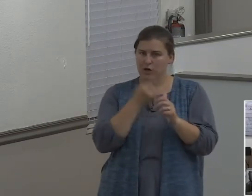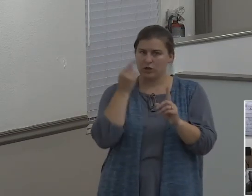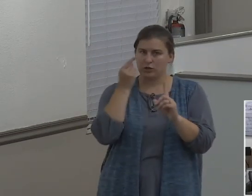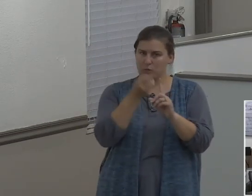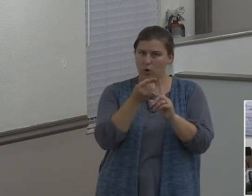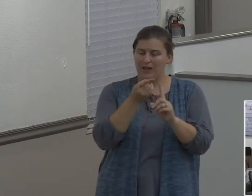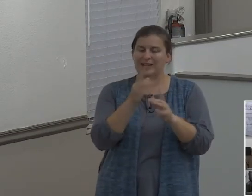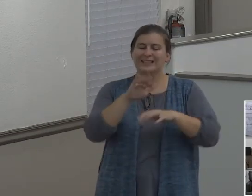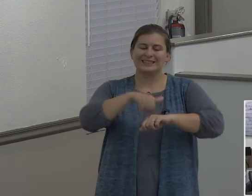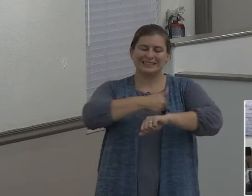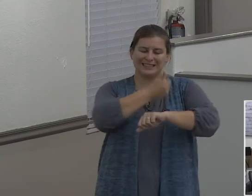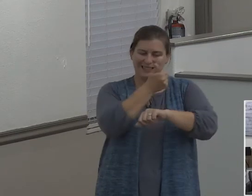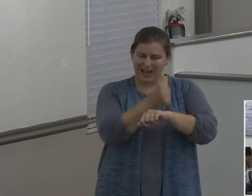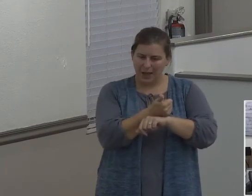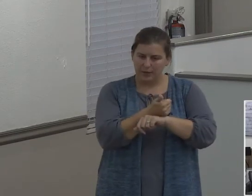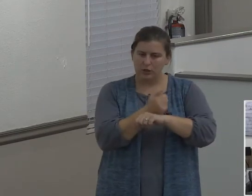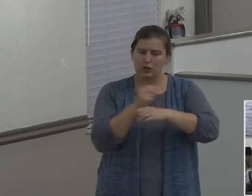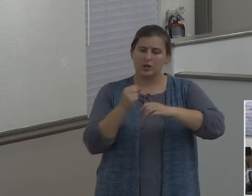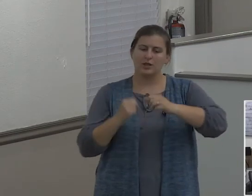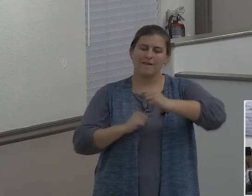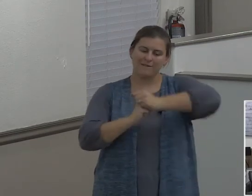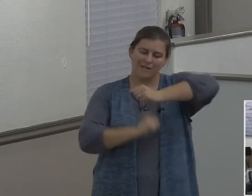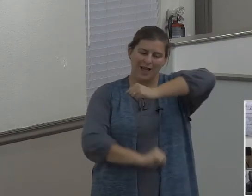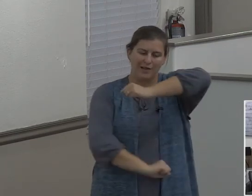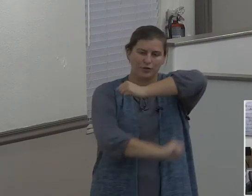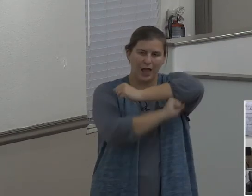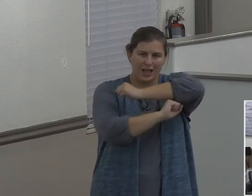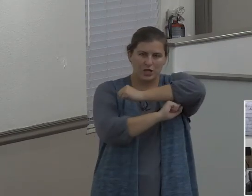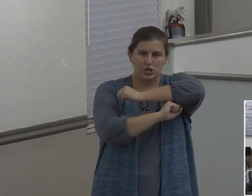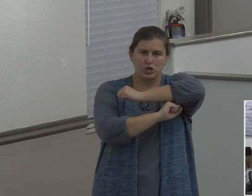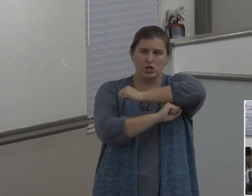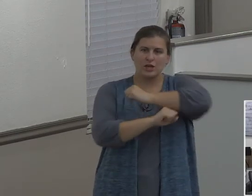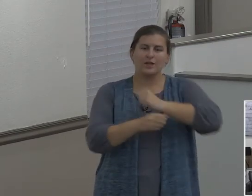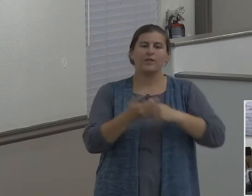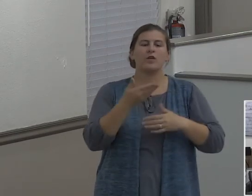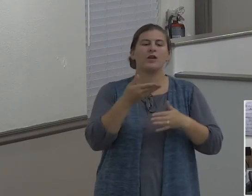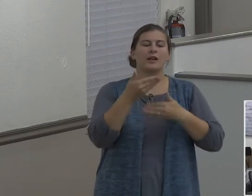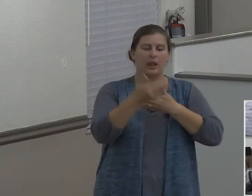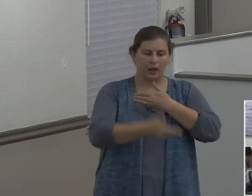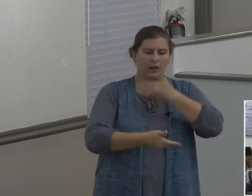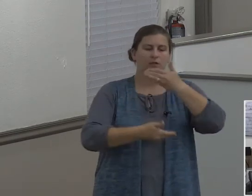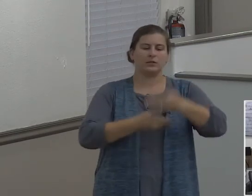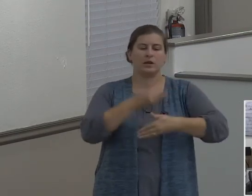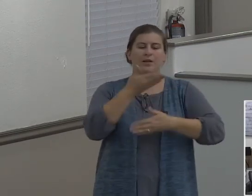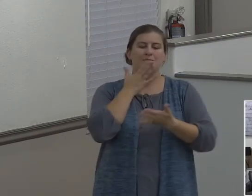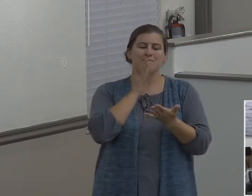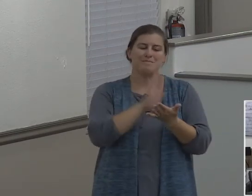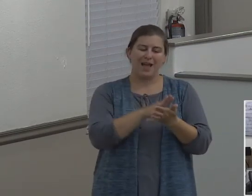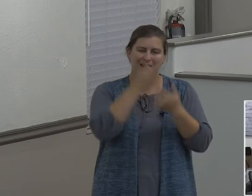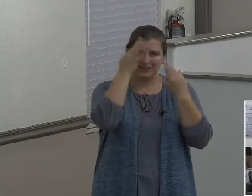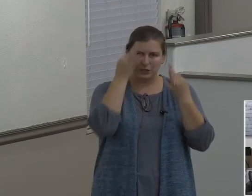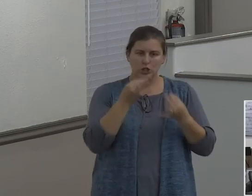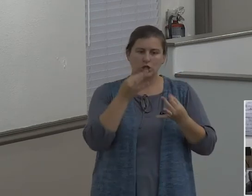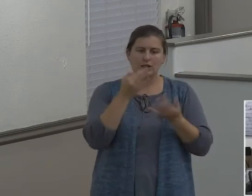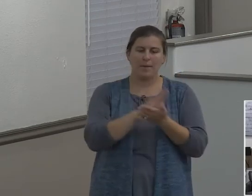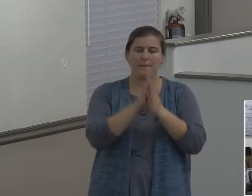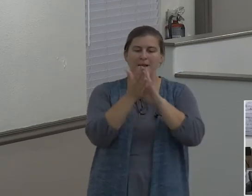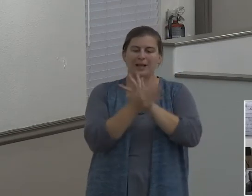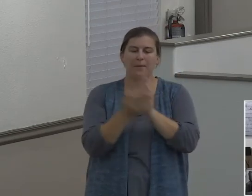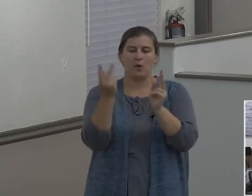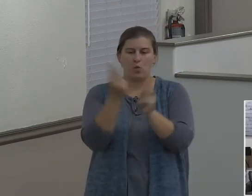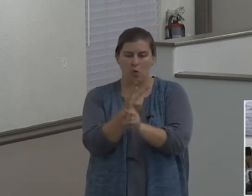for successively poor decisions that got gradually worse and worse and so